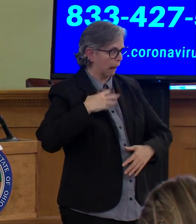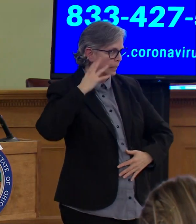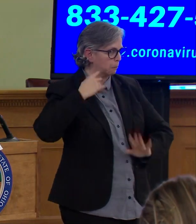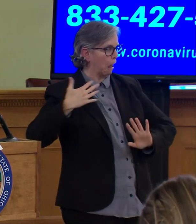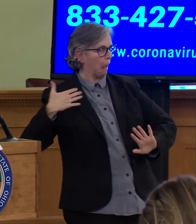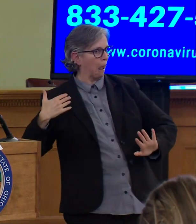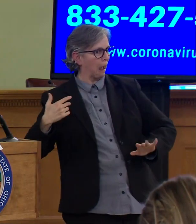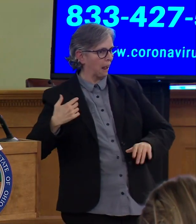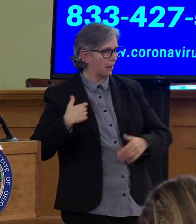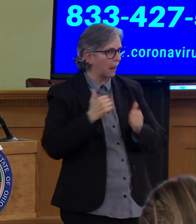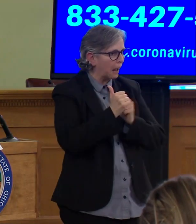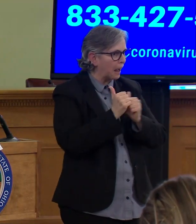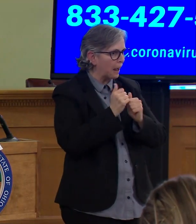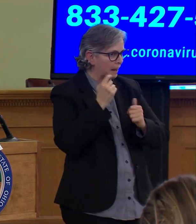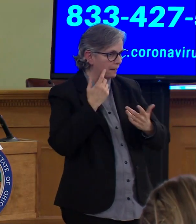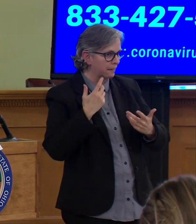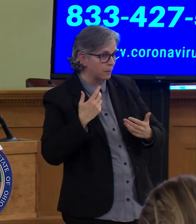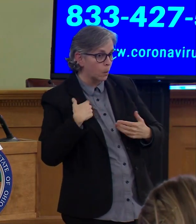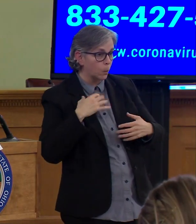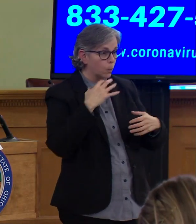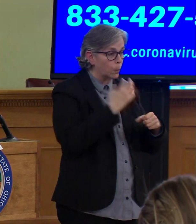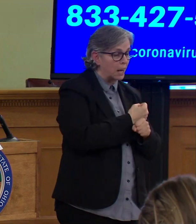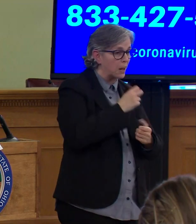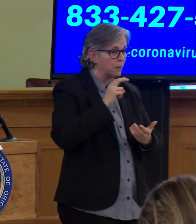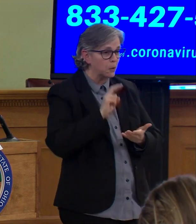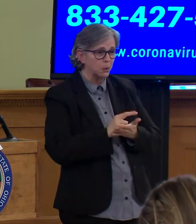win or lose, you're always looking forward to Election Day.